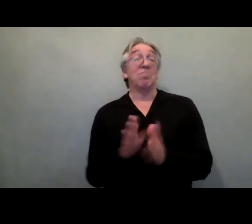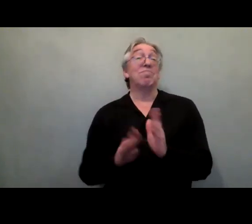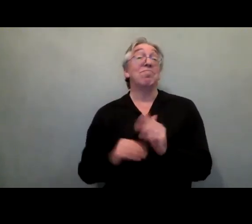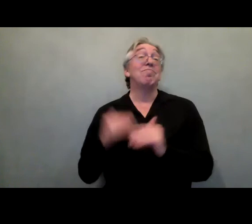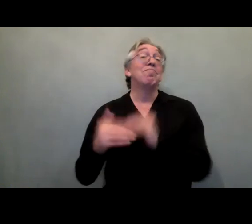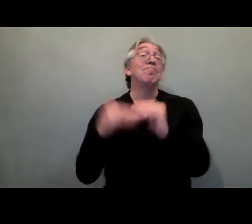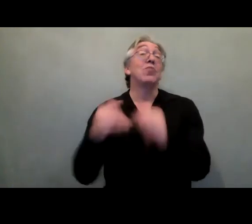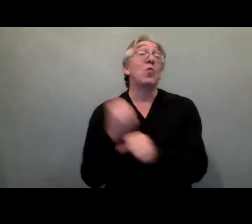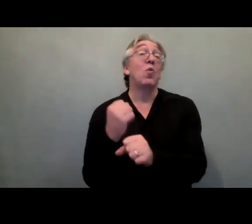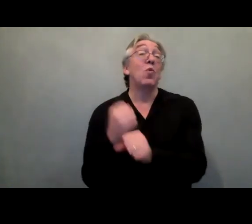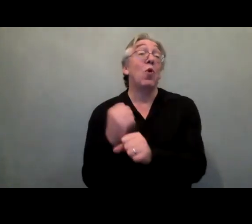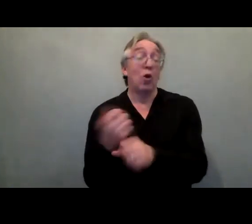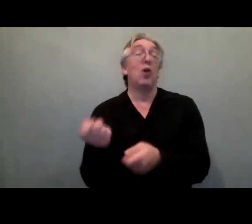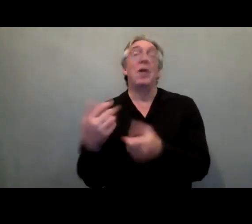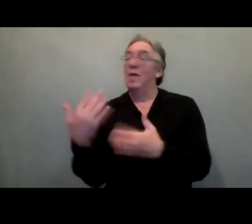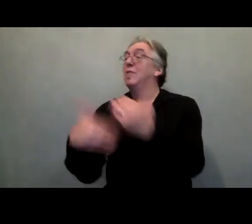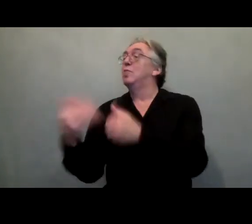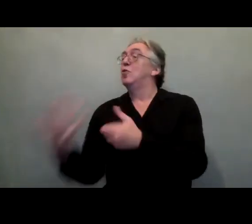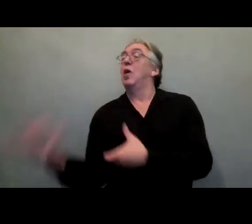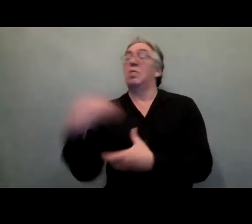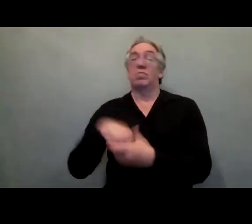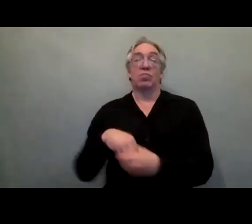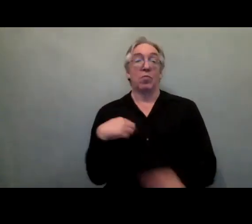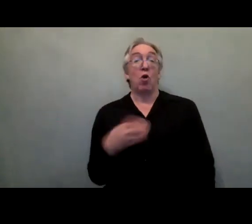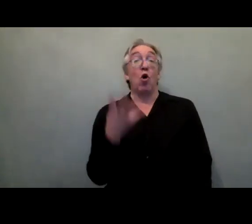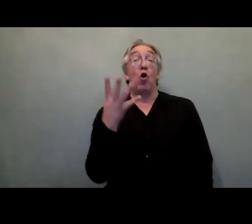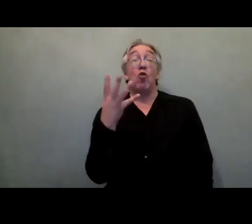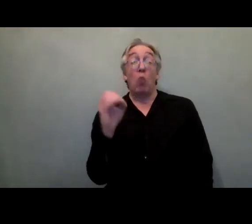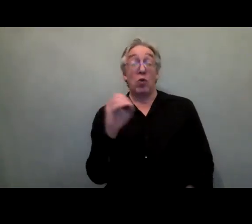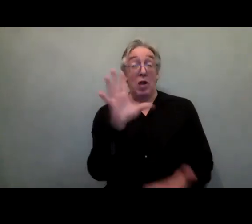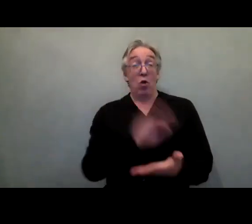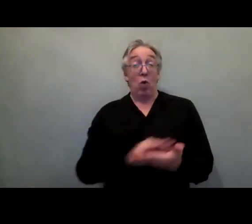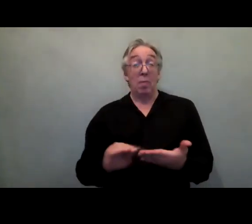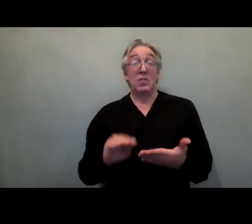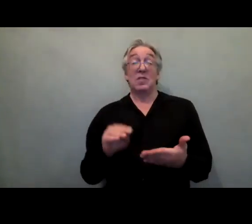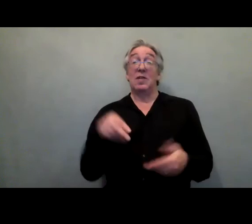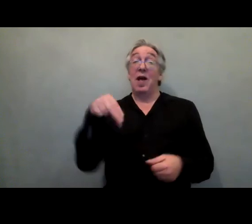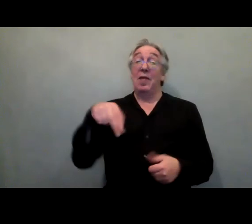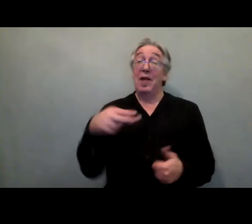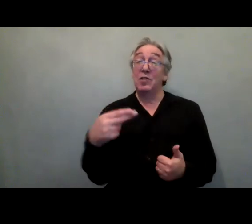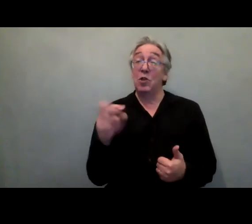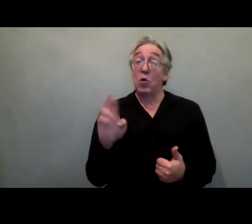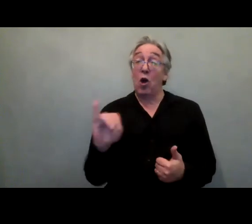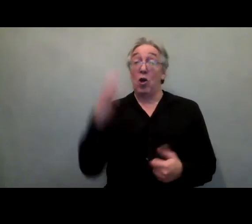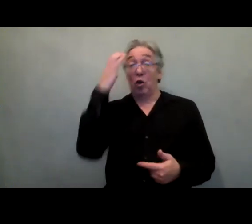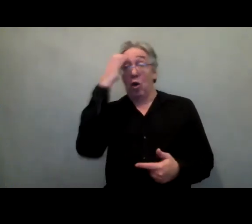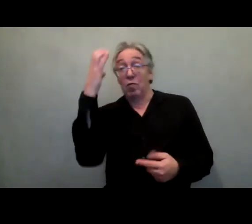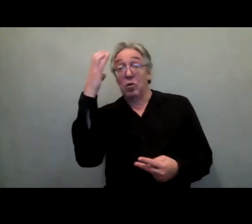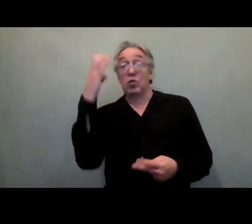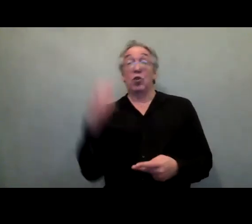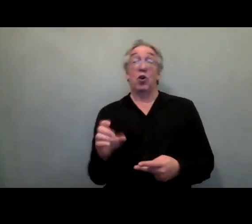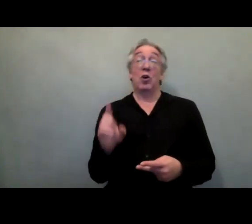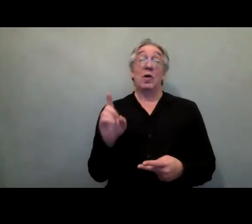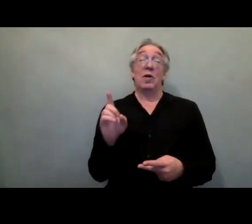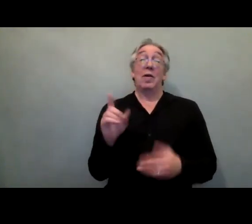responses to a questionnaire sent to states, national human rights institutions, and civil society, as well as relevant publications